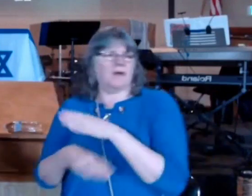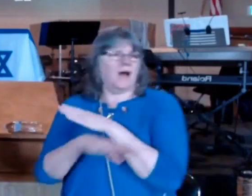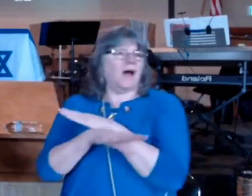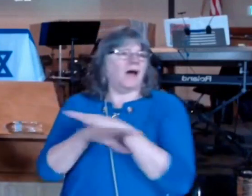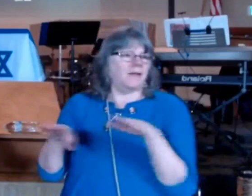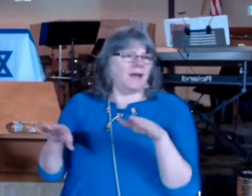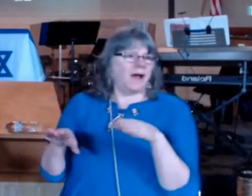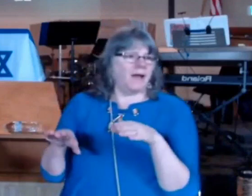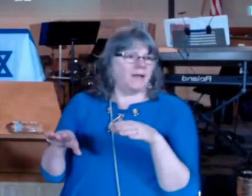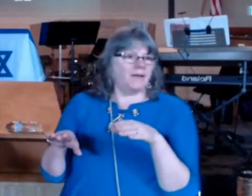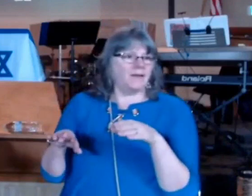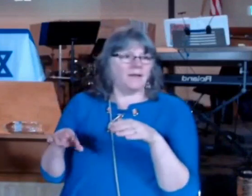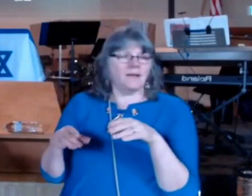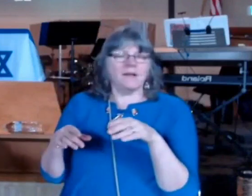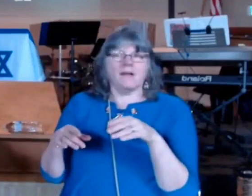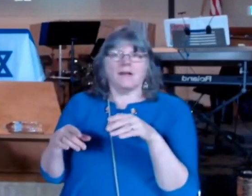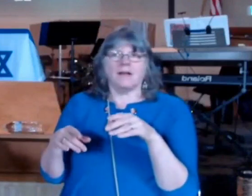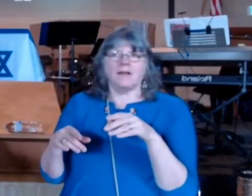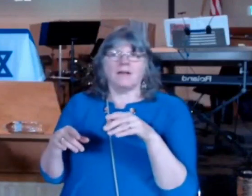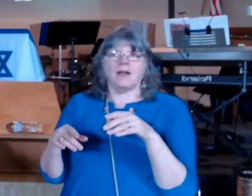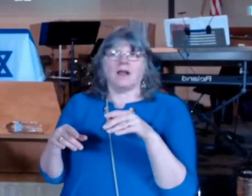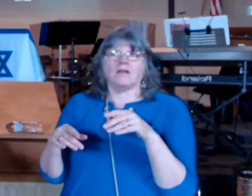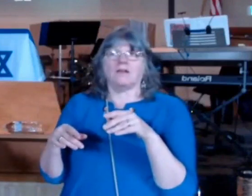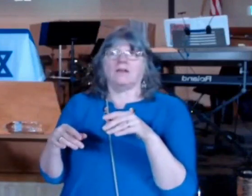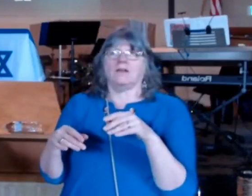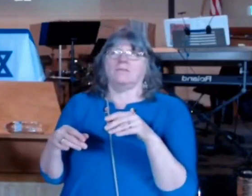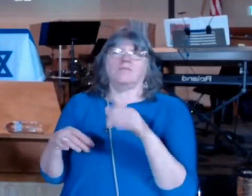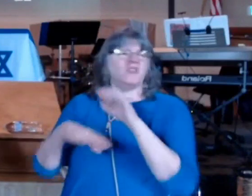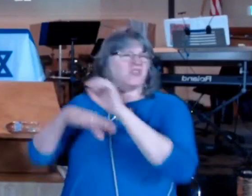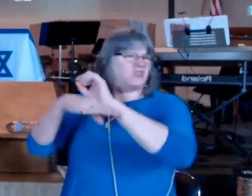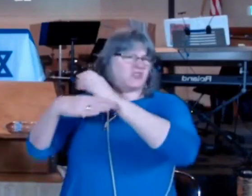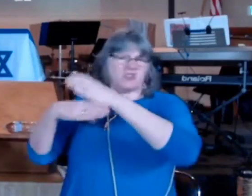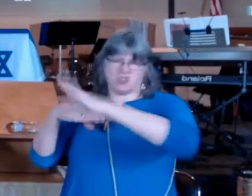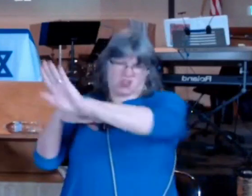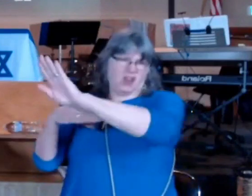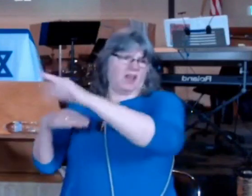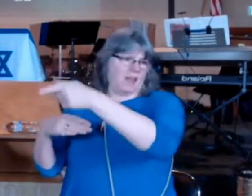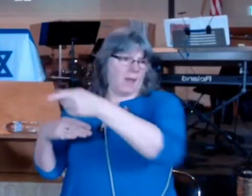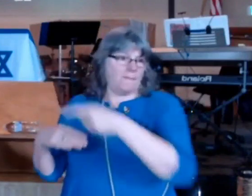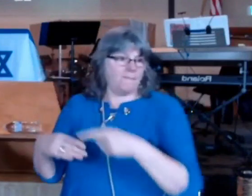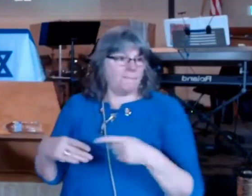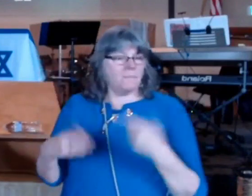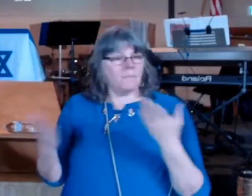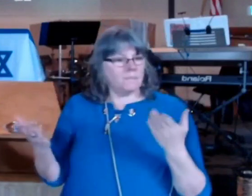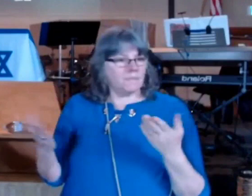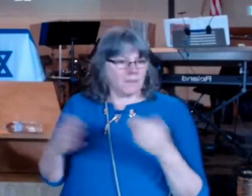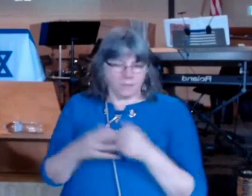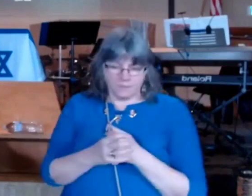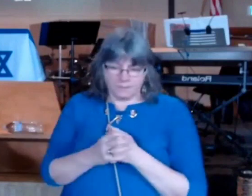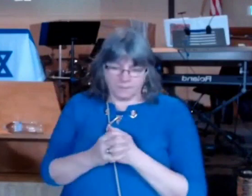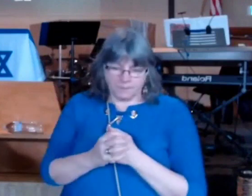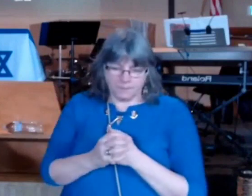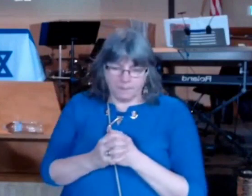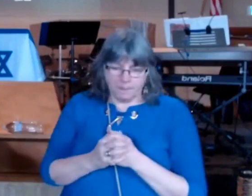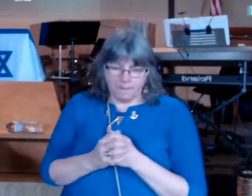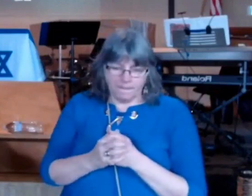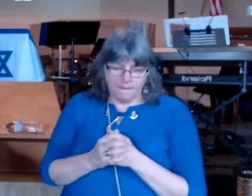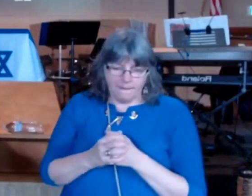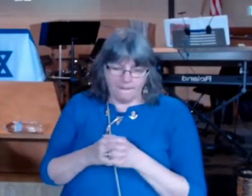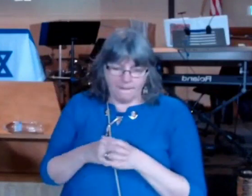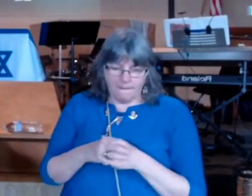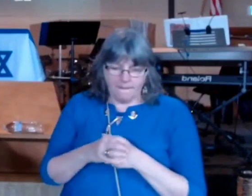what really the Torah tries to teach us that there are evil applications of it so